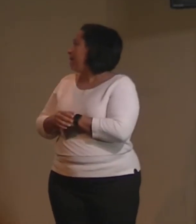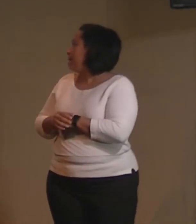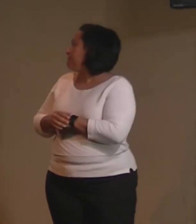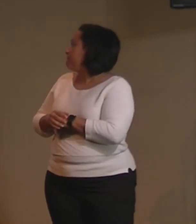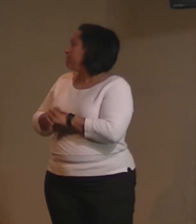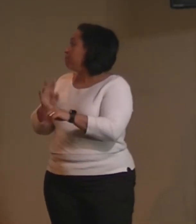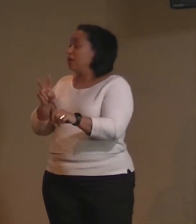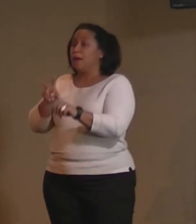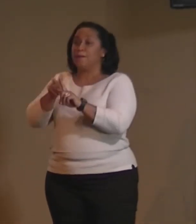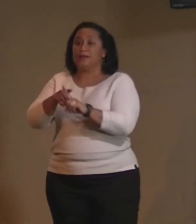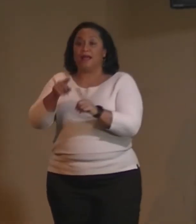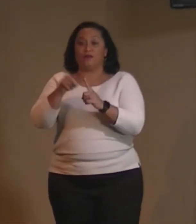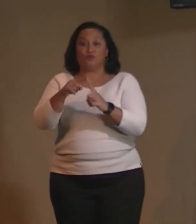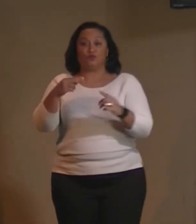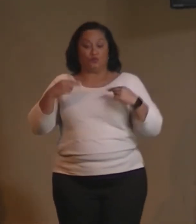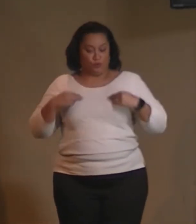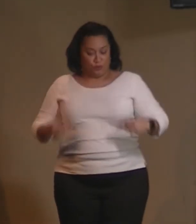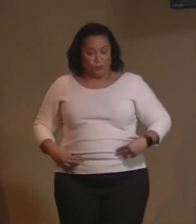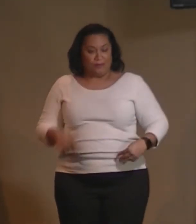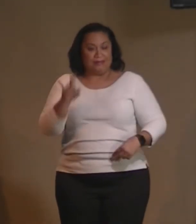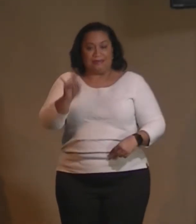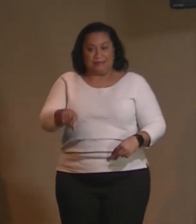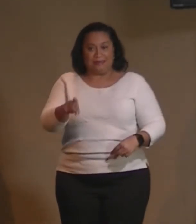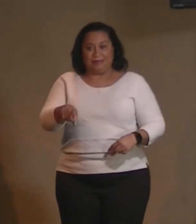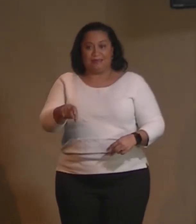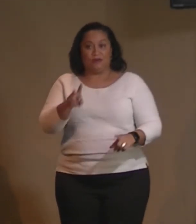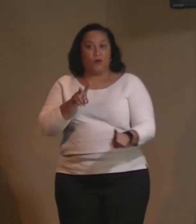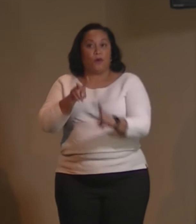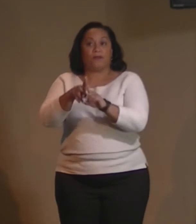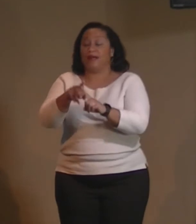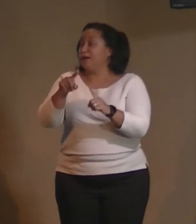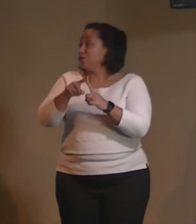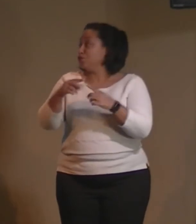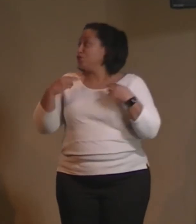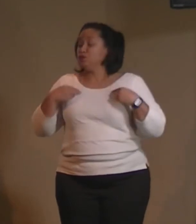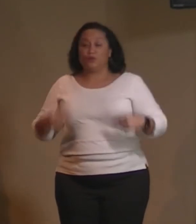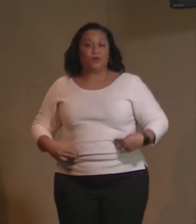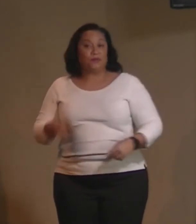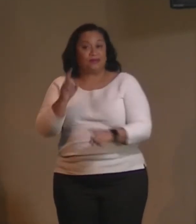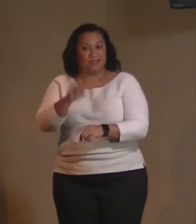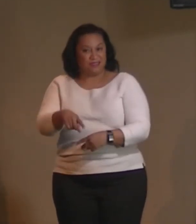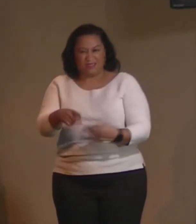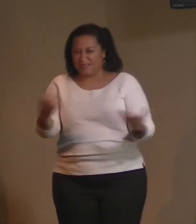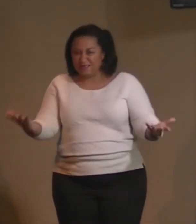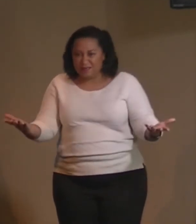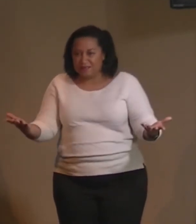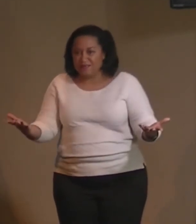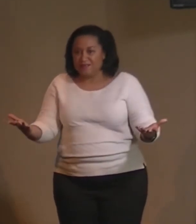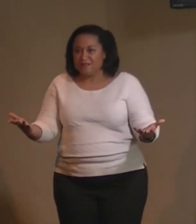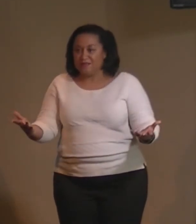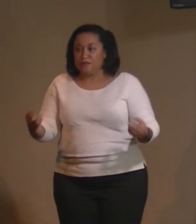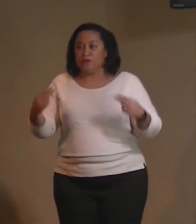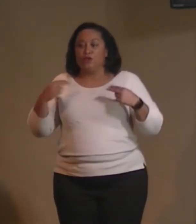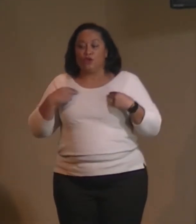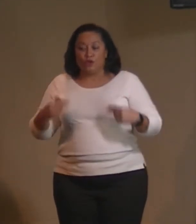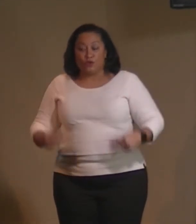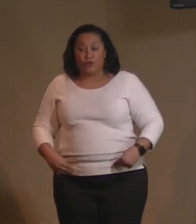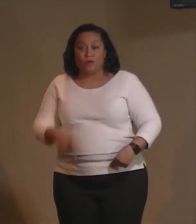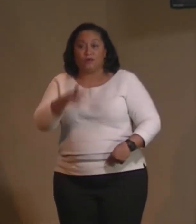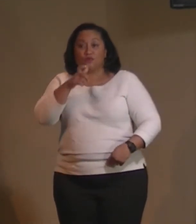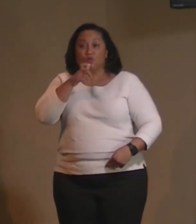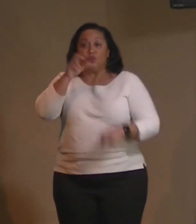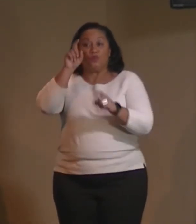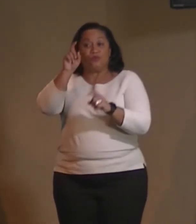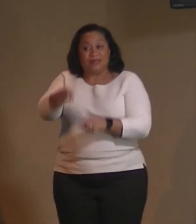apply to human needs apply to human needs humans who need food